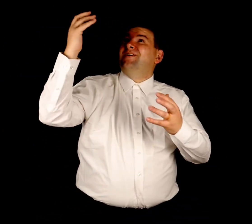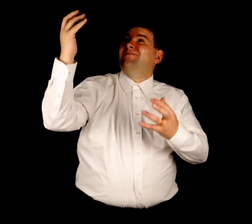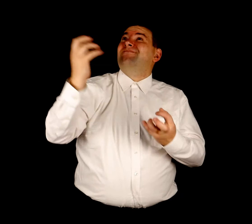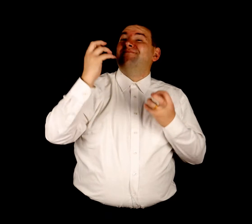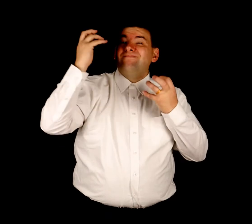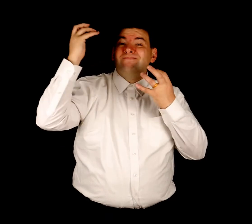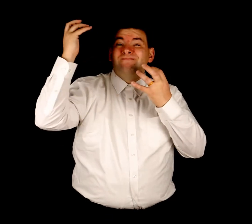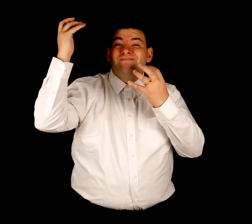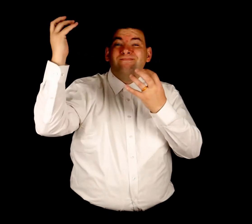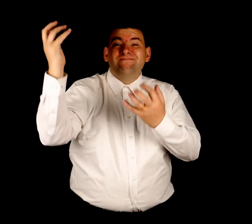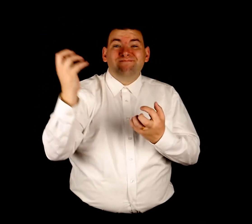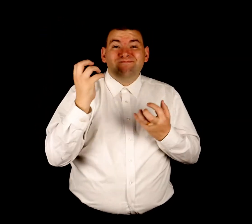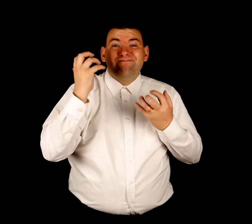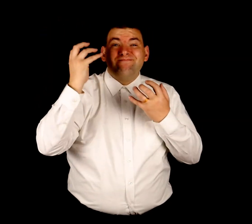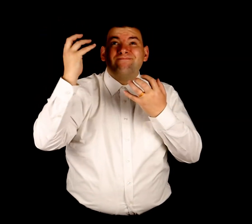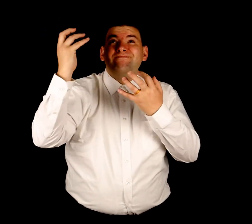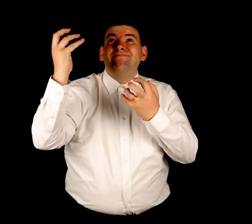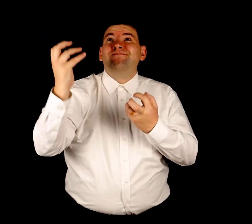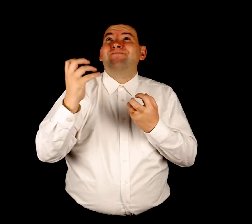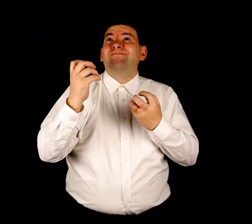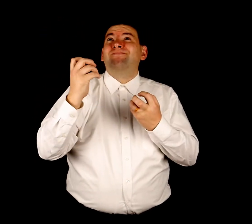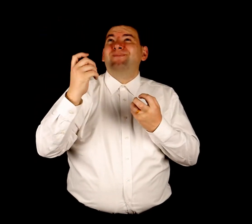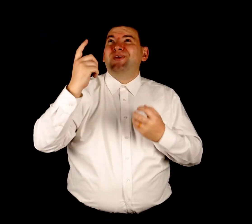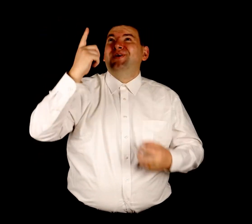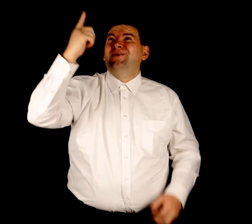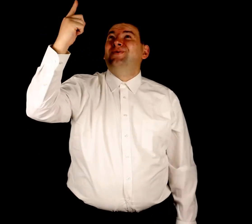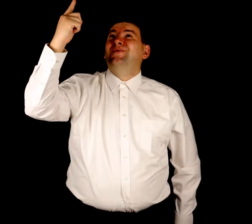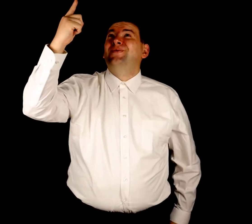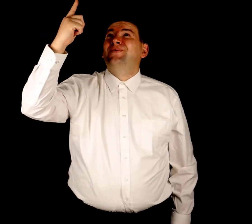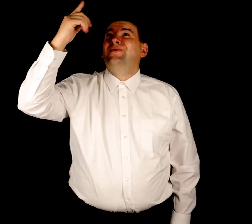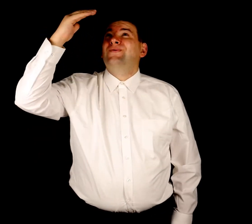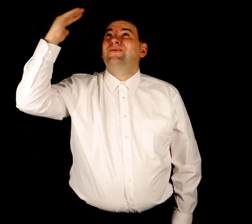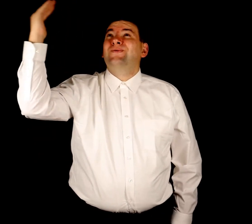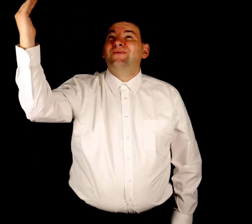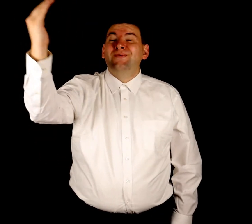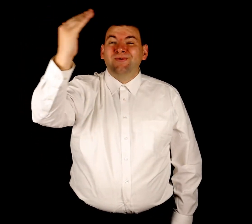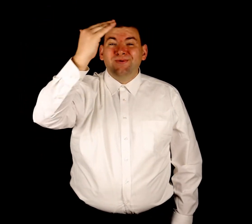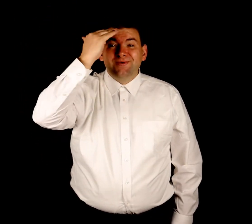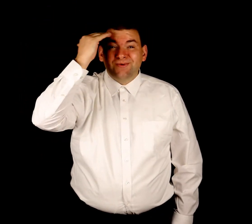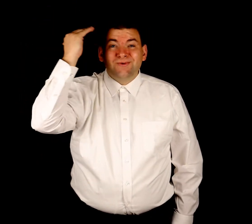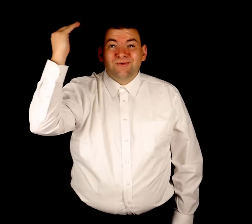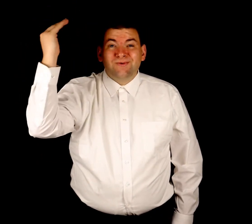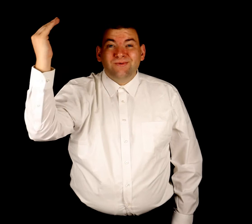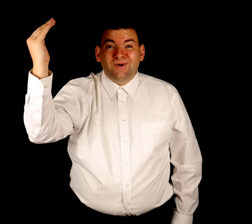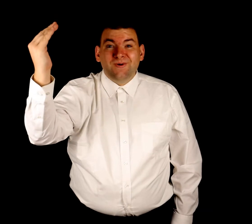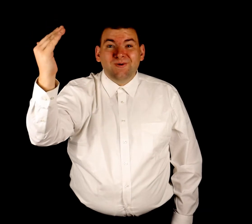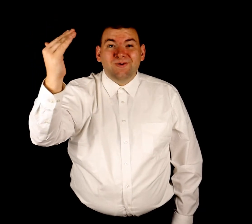wanted you to know